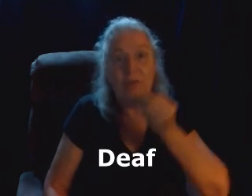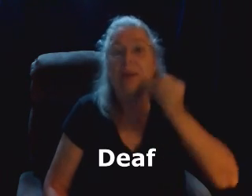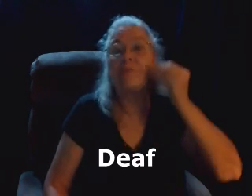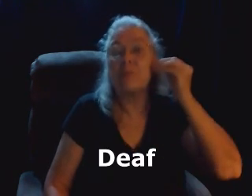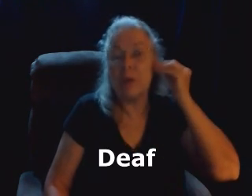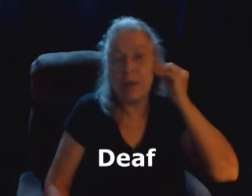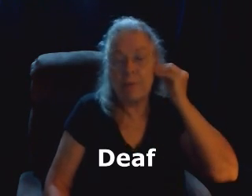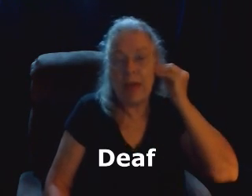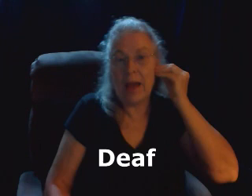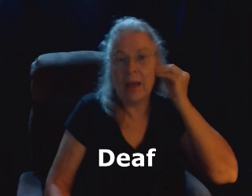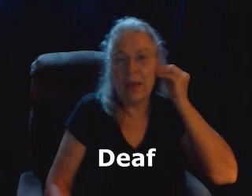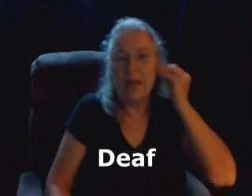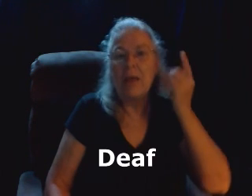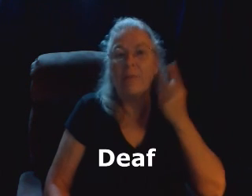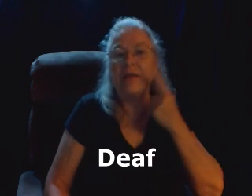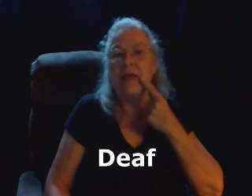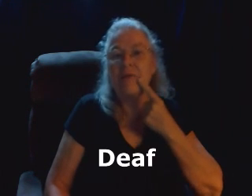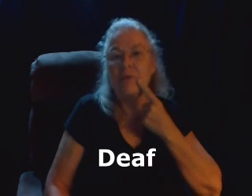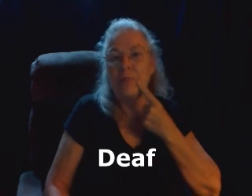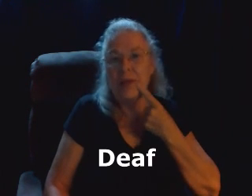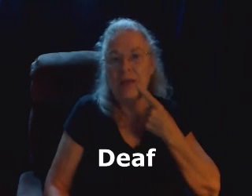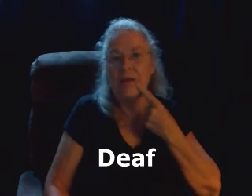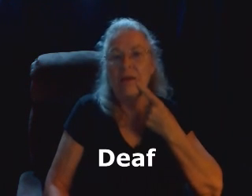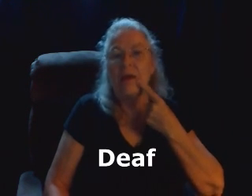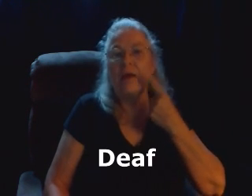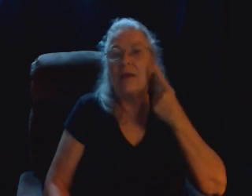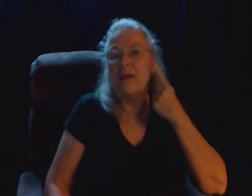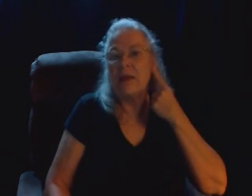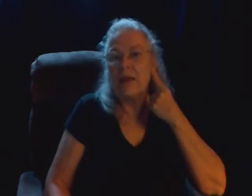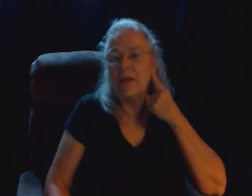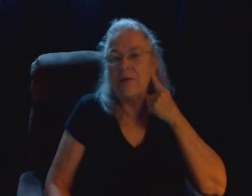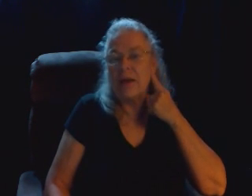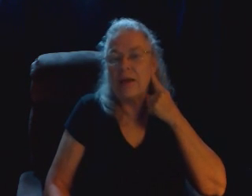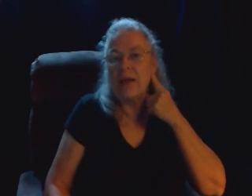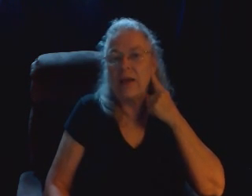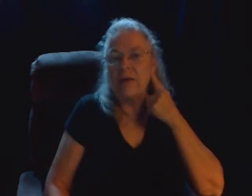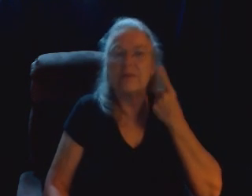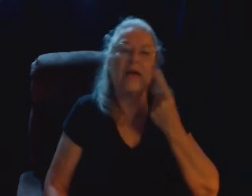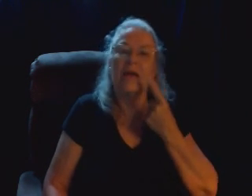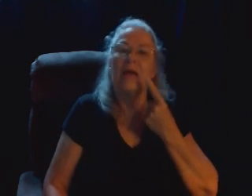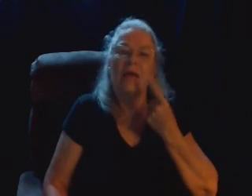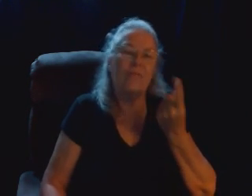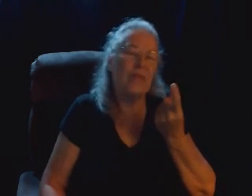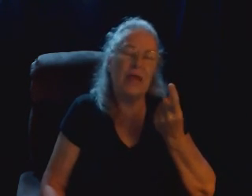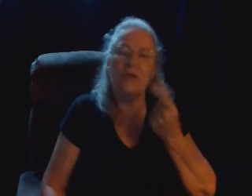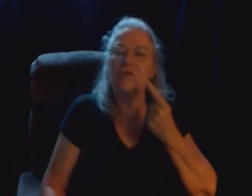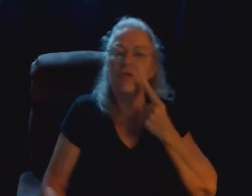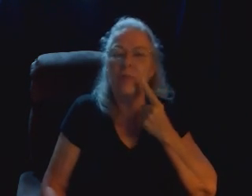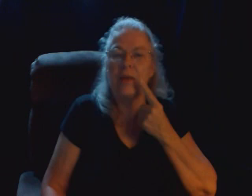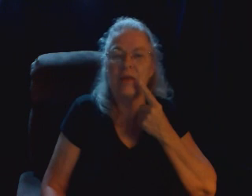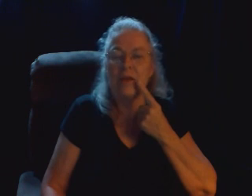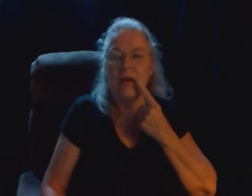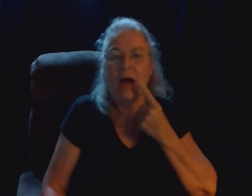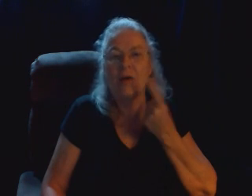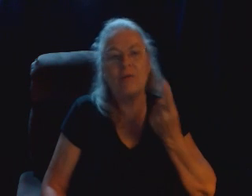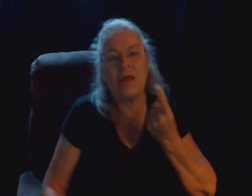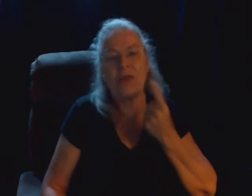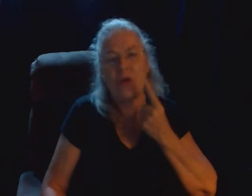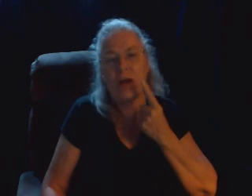the lips. Bring it back. But deaf would be here and here. It's like it used to be that they thought